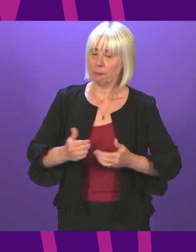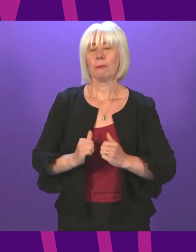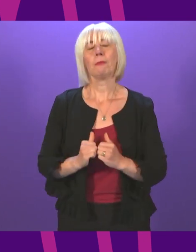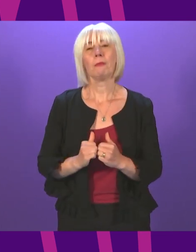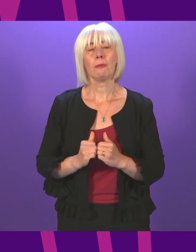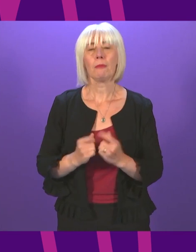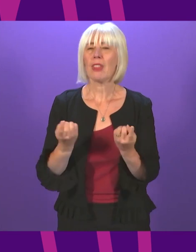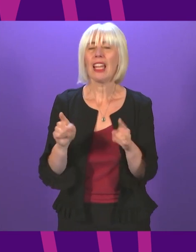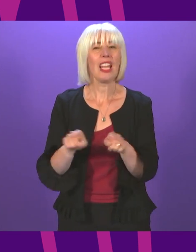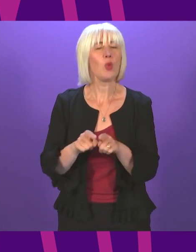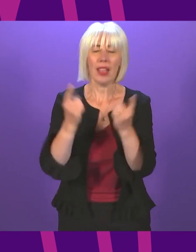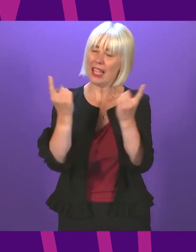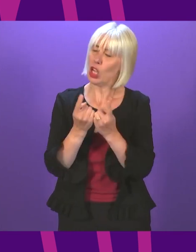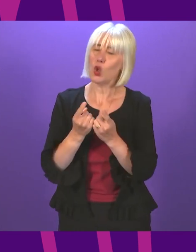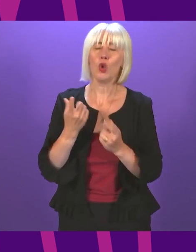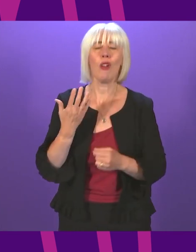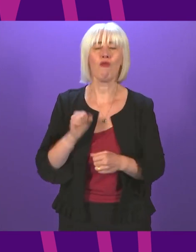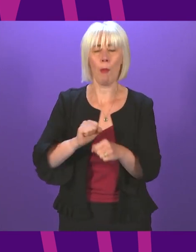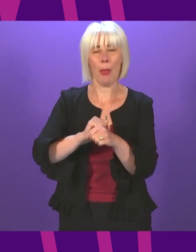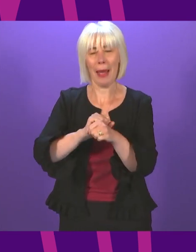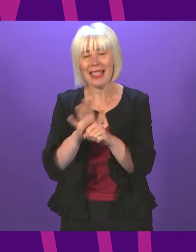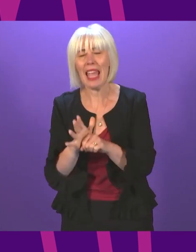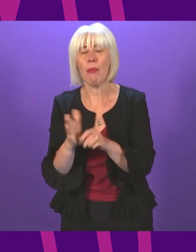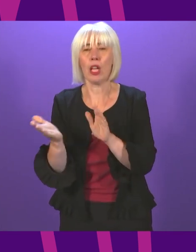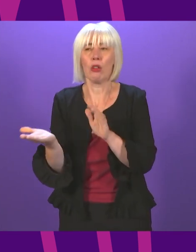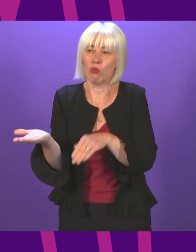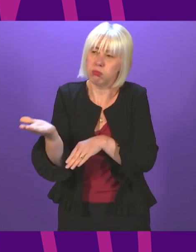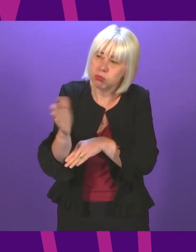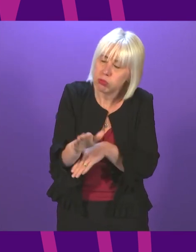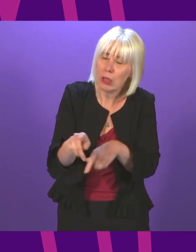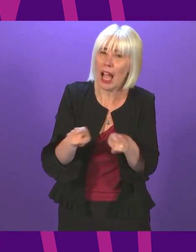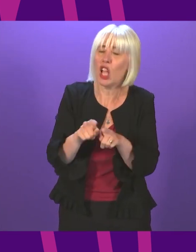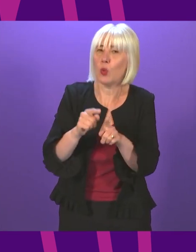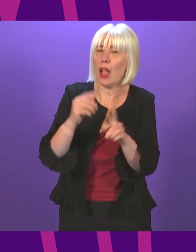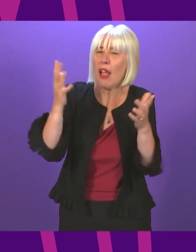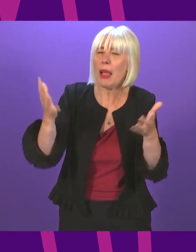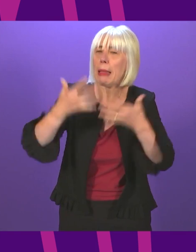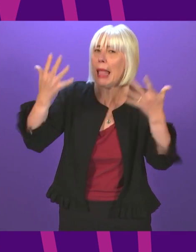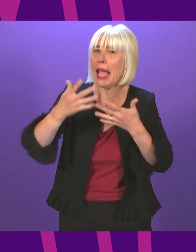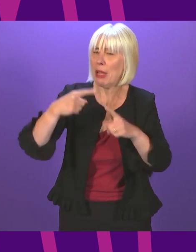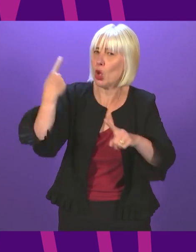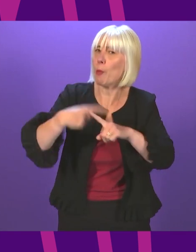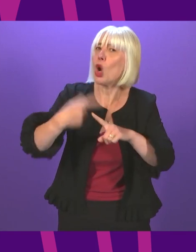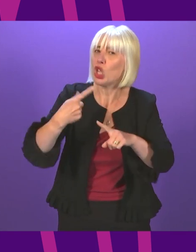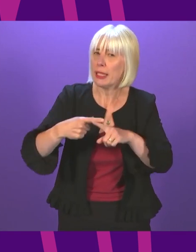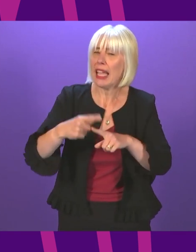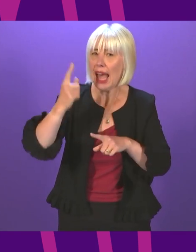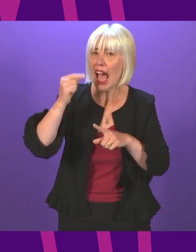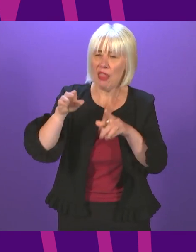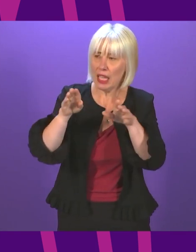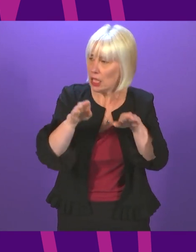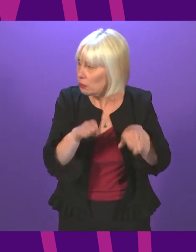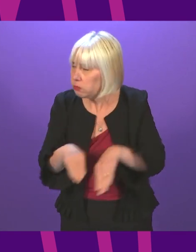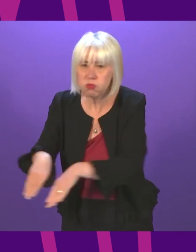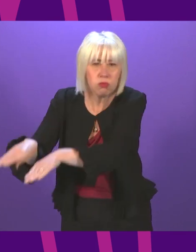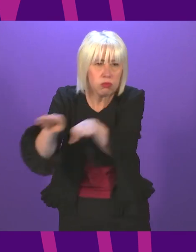especially as we recover from the pandemic and address the climate emergency, where I believe acres of common ground can be